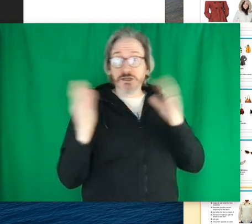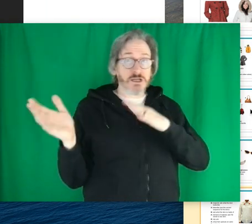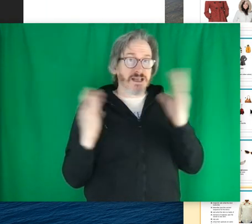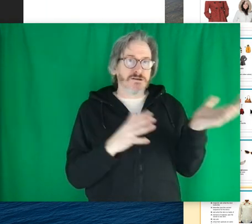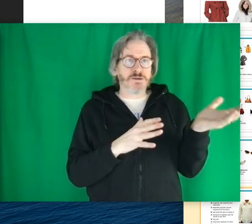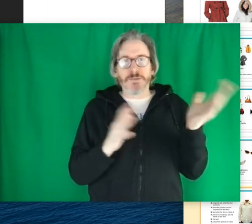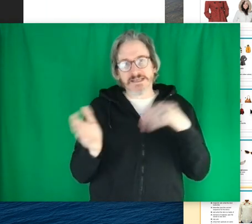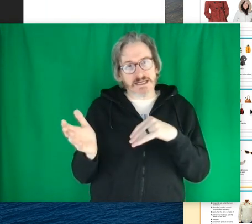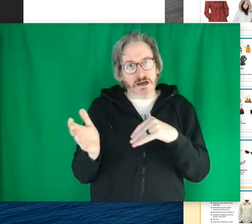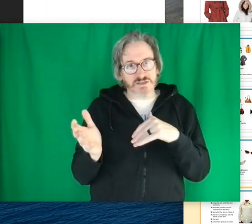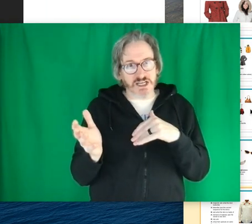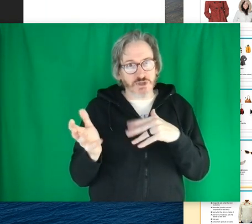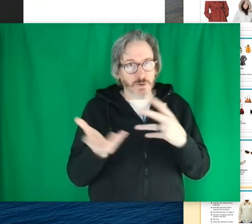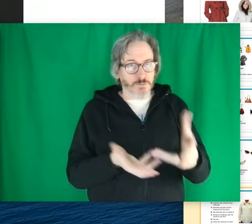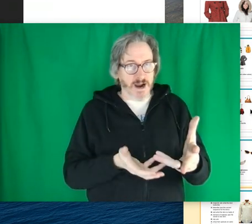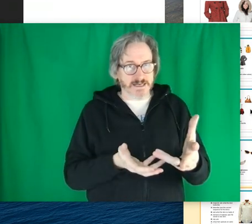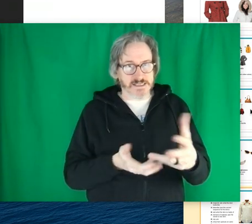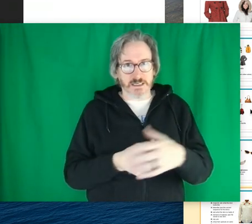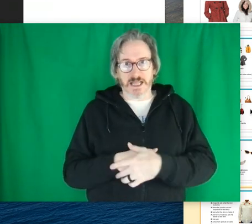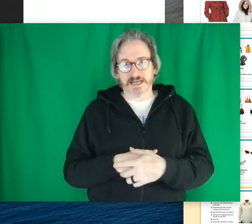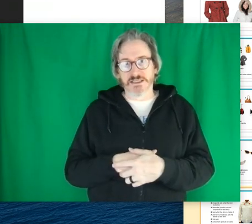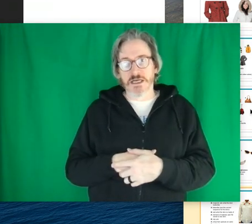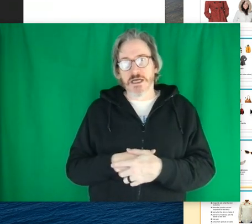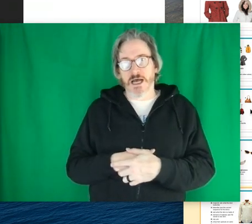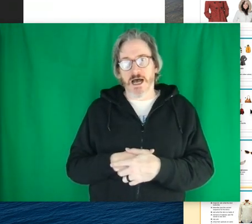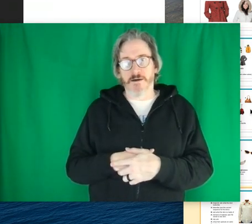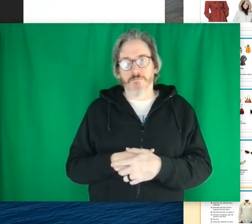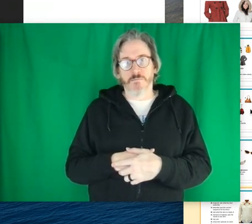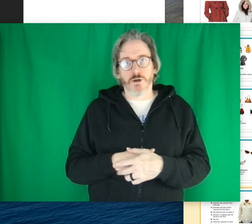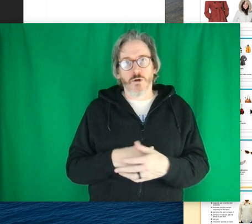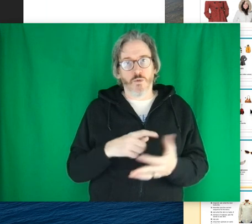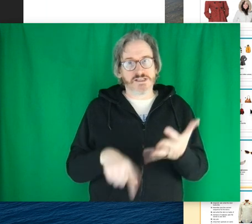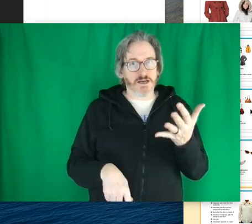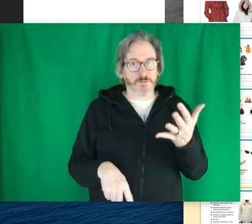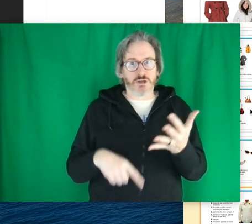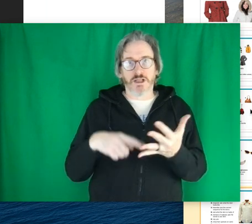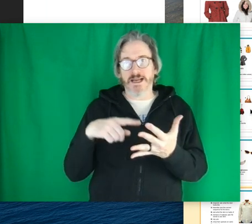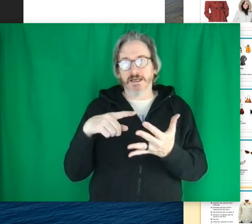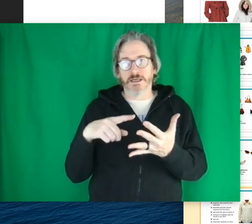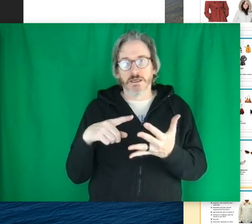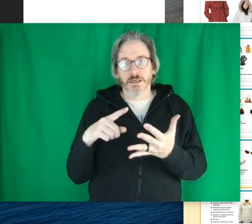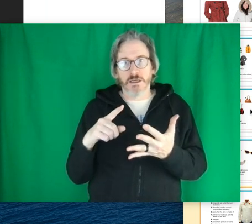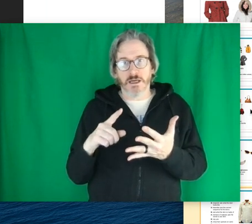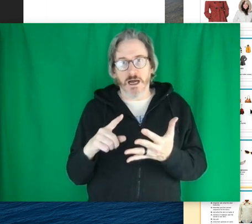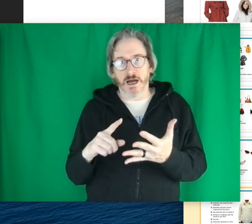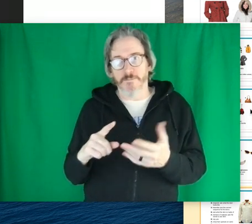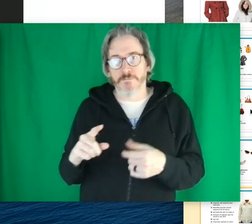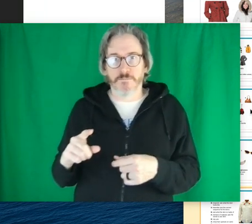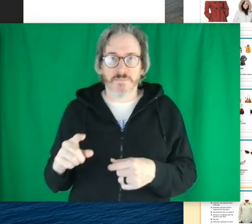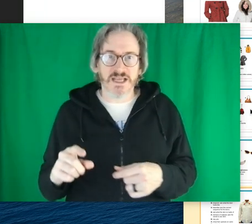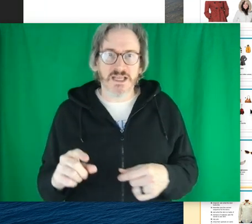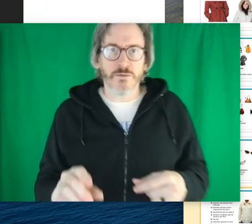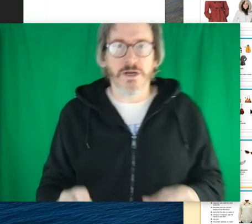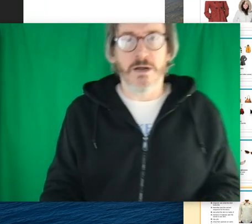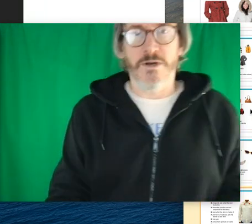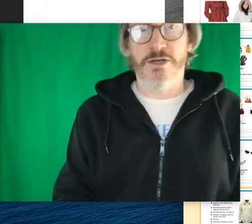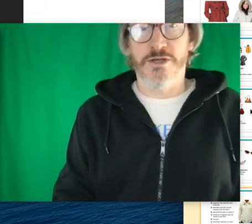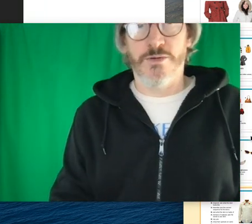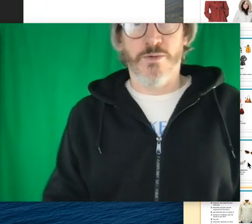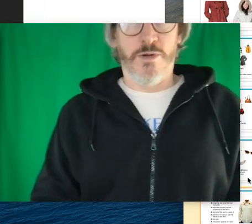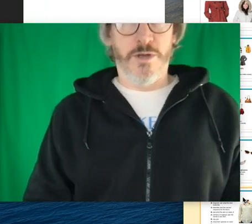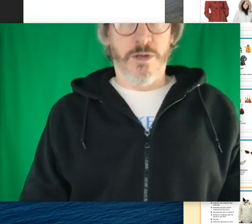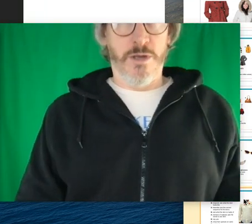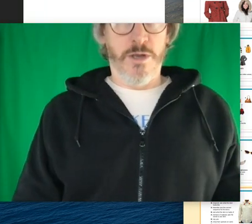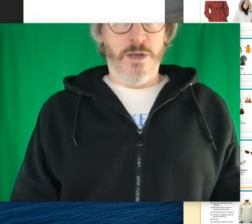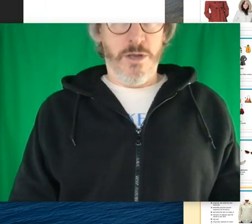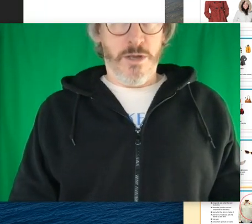And here's a basic conversation we would practice in class. What's the item look like? You know what? I want to